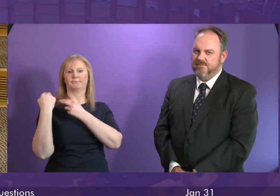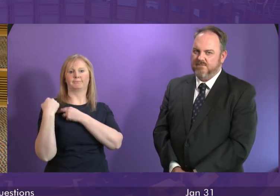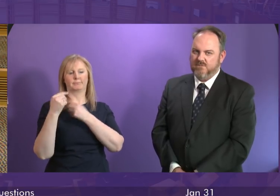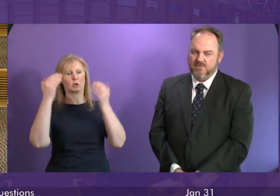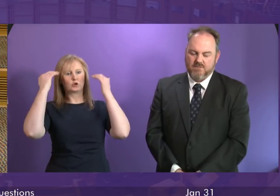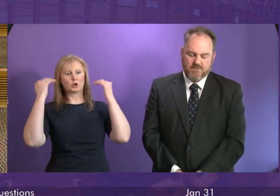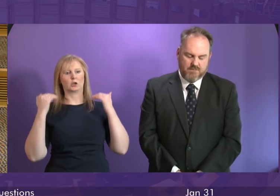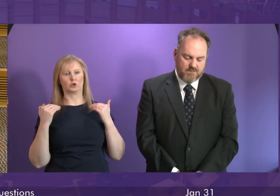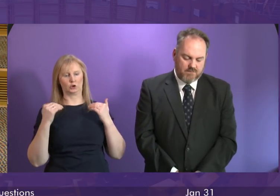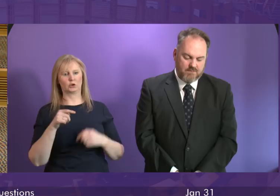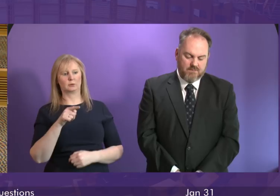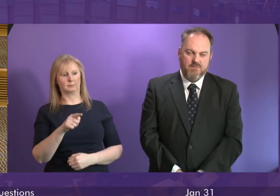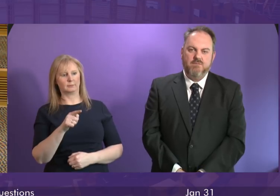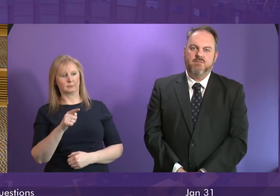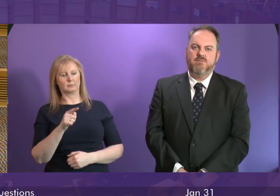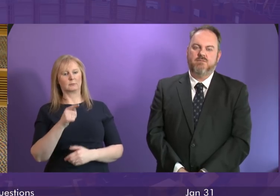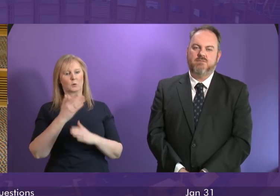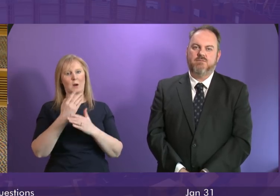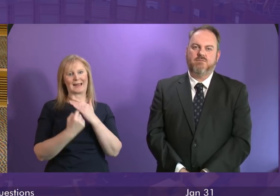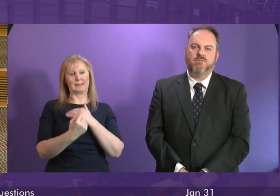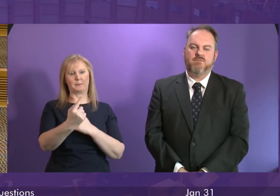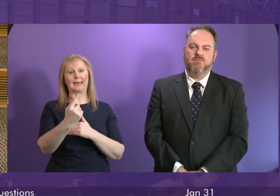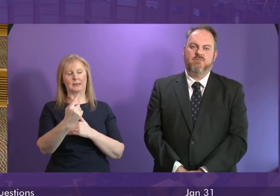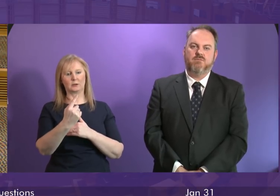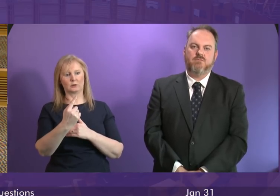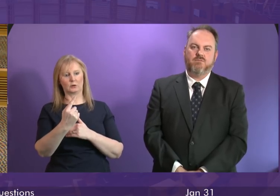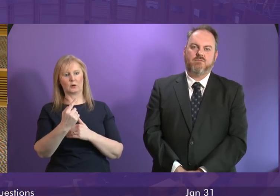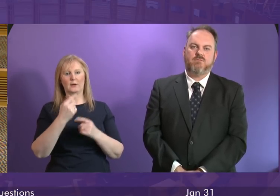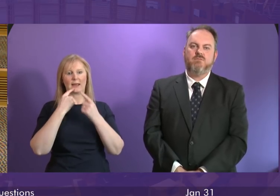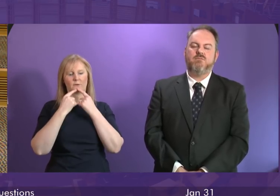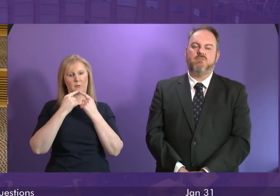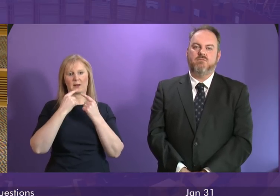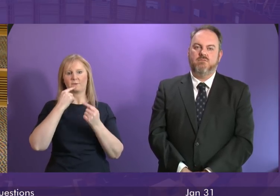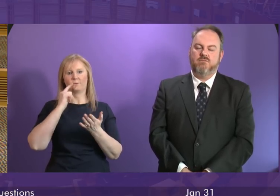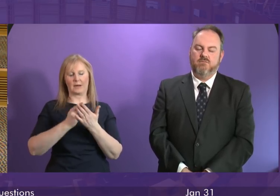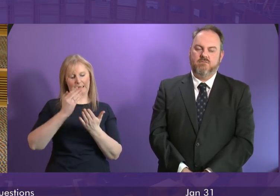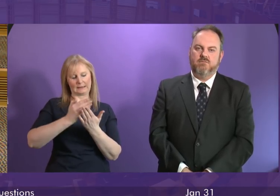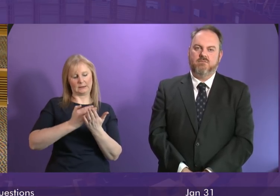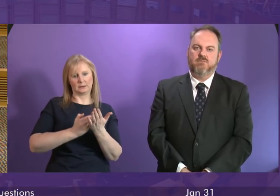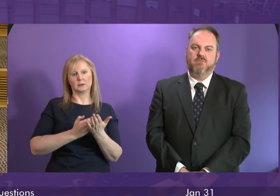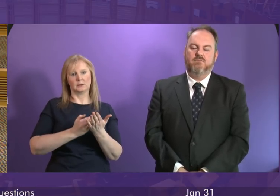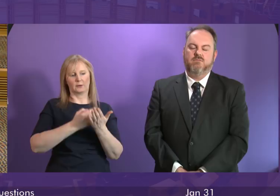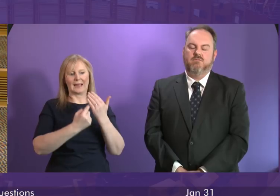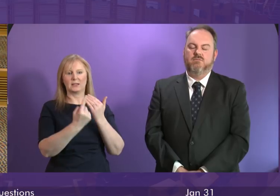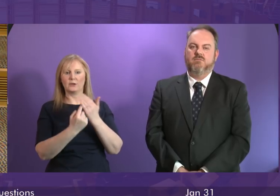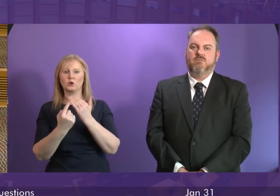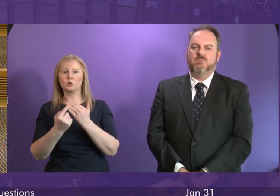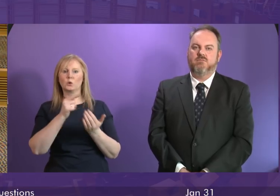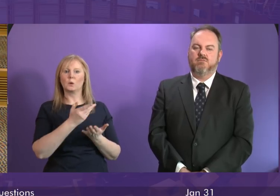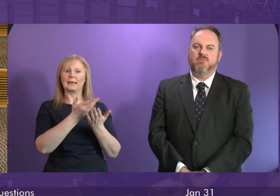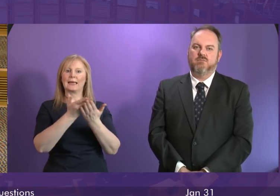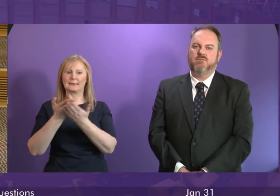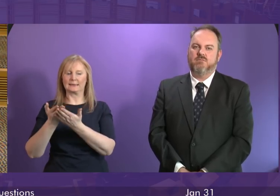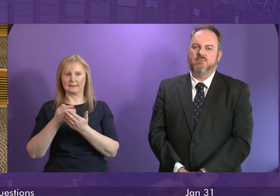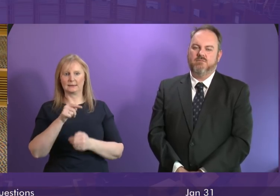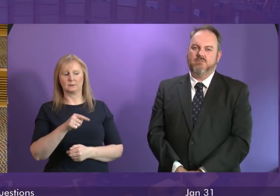judiciary acts entirely independently on the basis of the facts and circumstances of individual cases they will take into account a